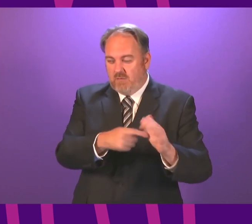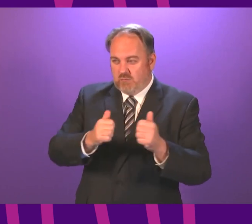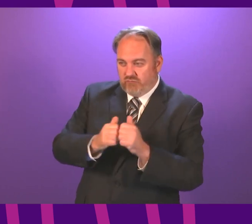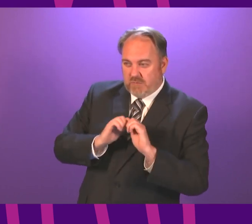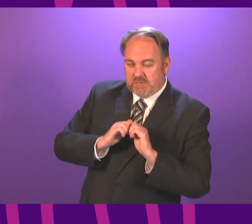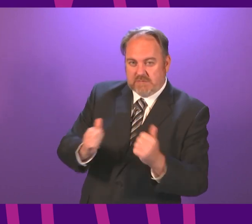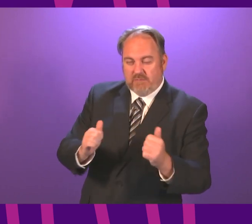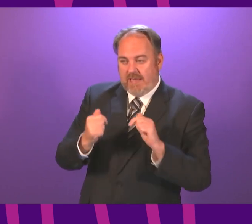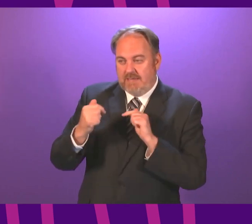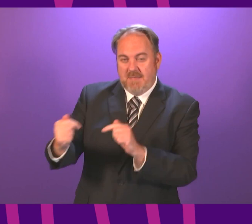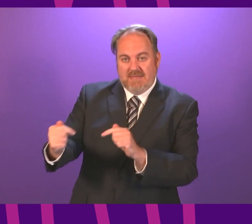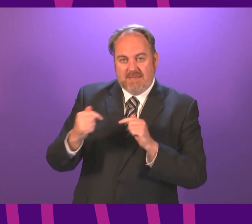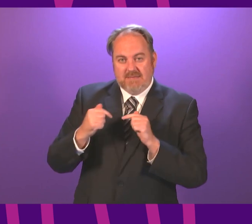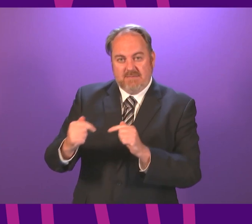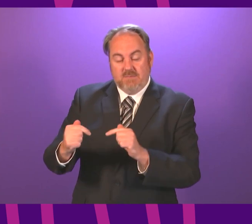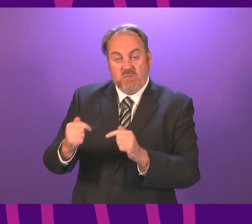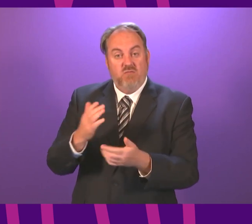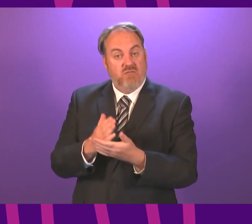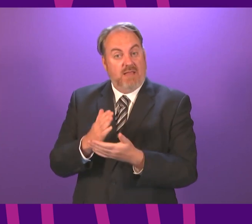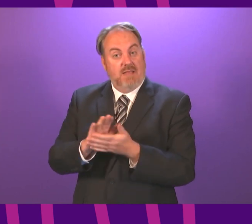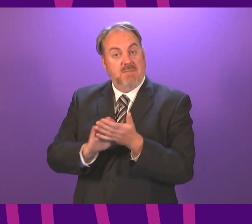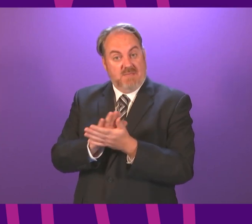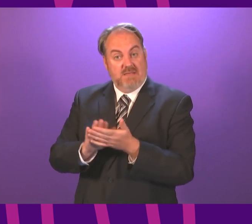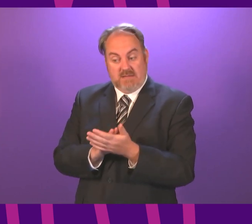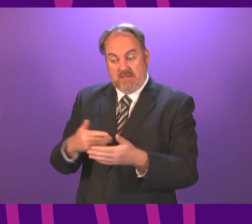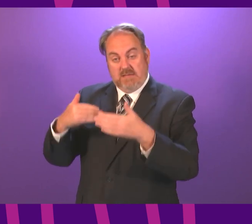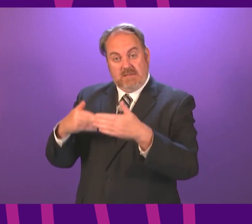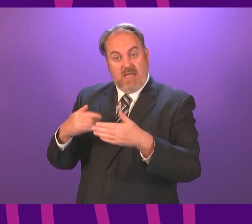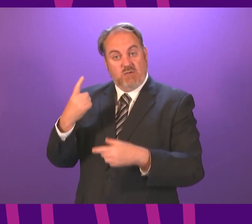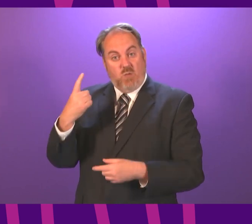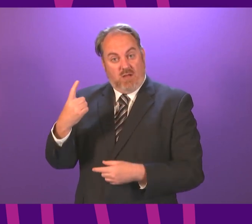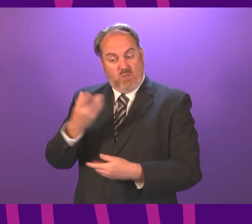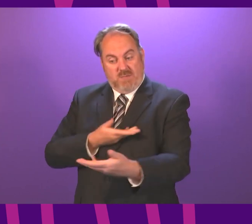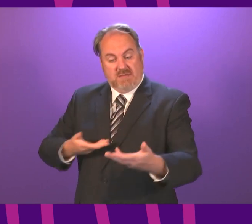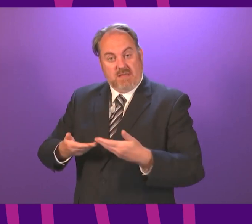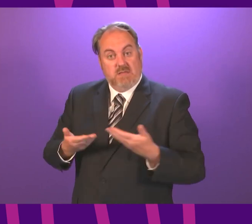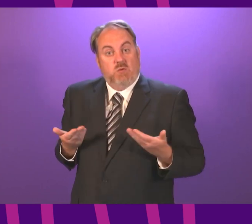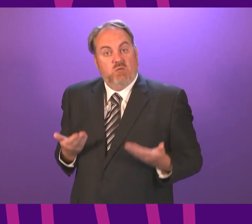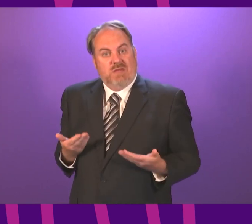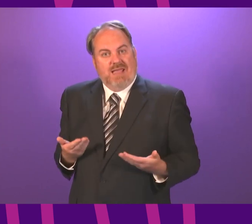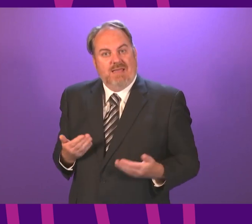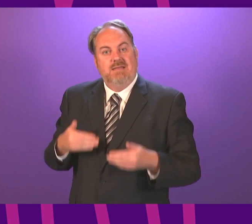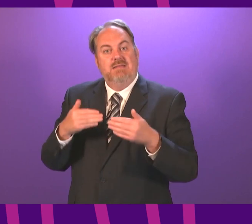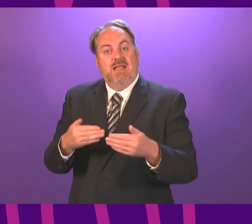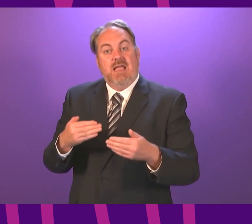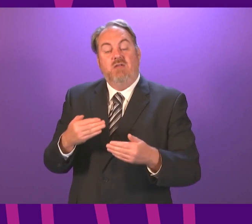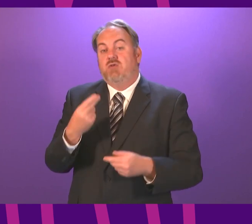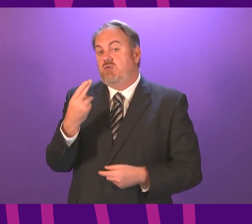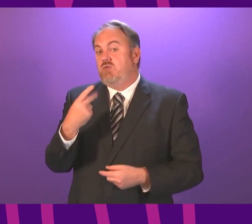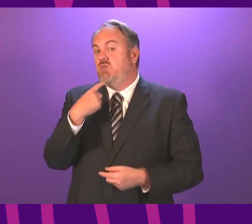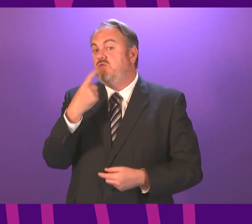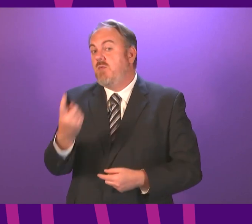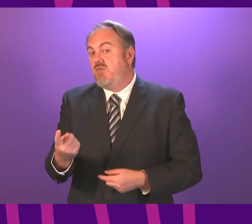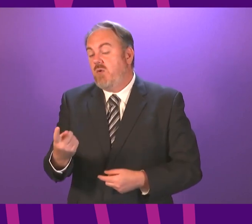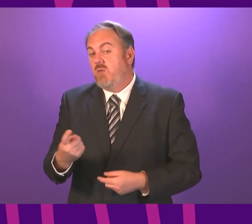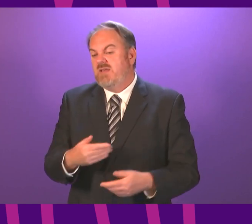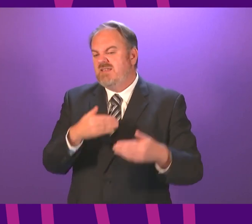it was done over one day. Now that would mean stage one would be today, stage two tomorrow and stage three Thursday. In order